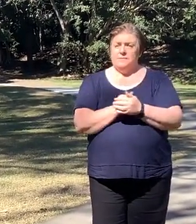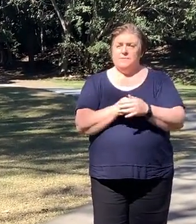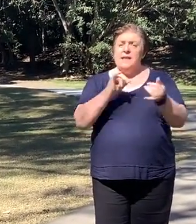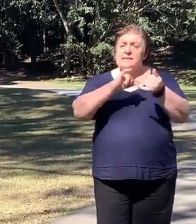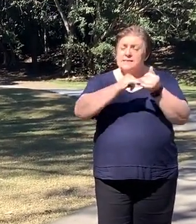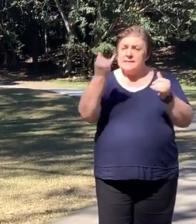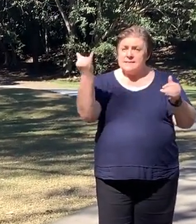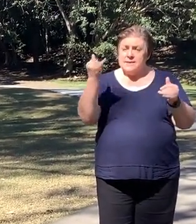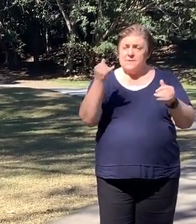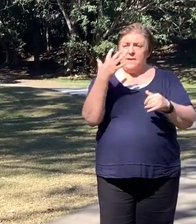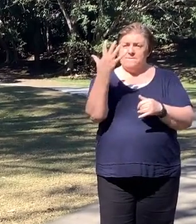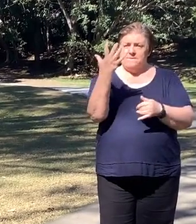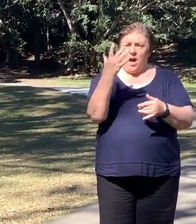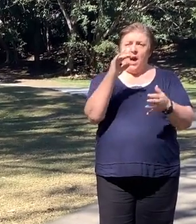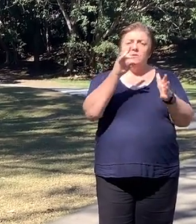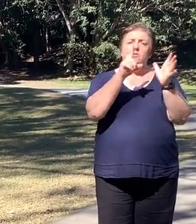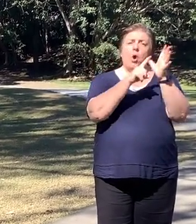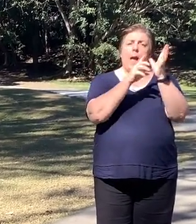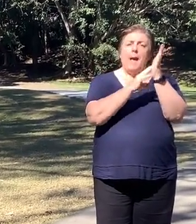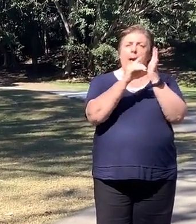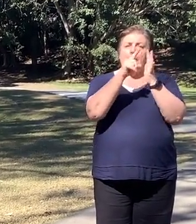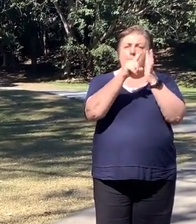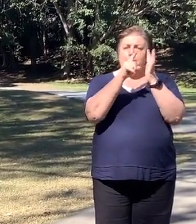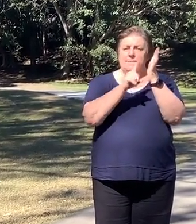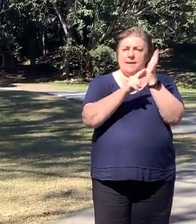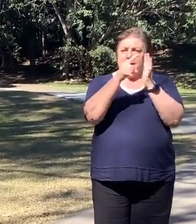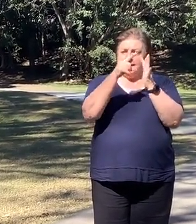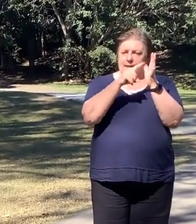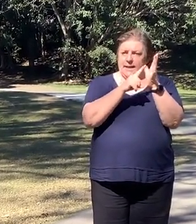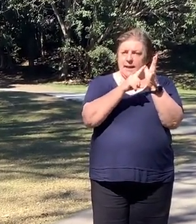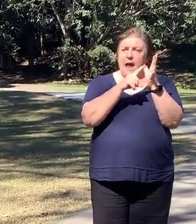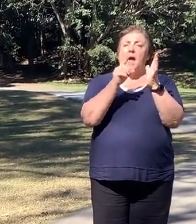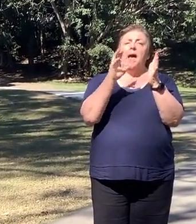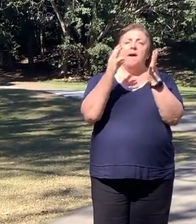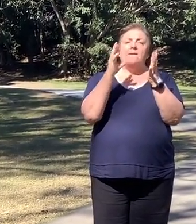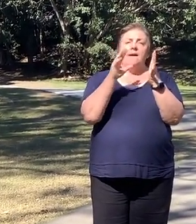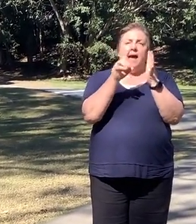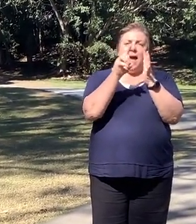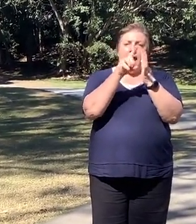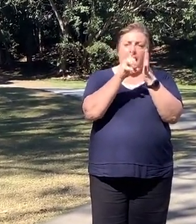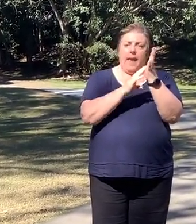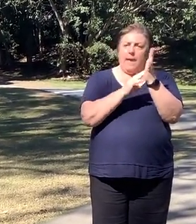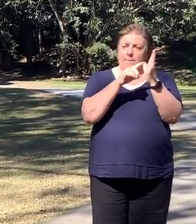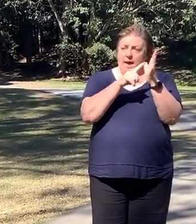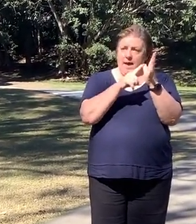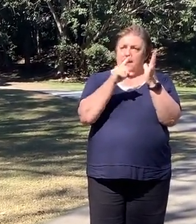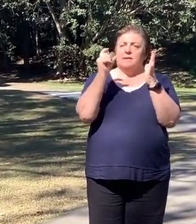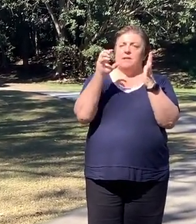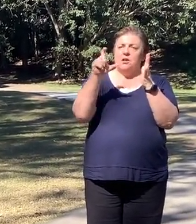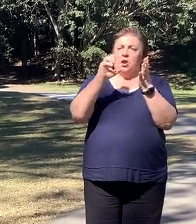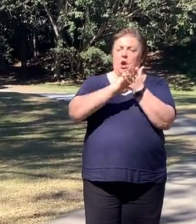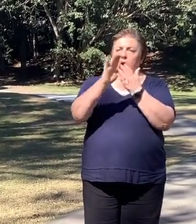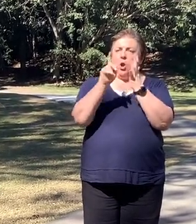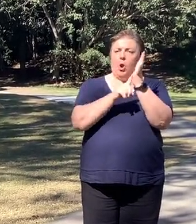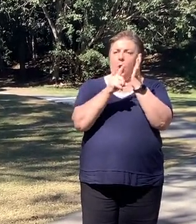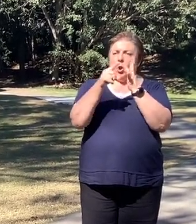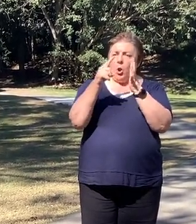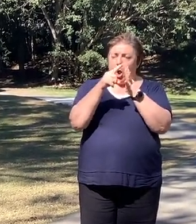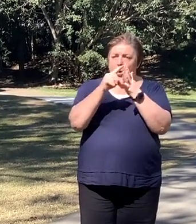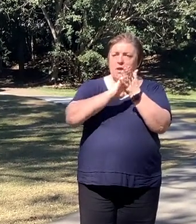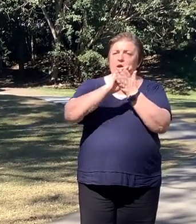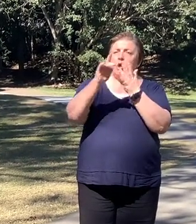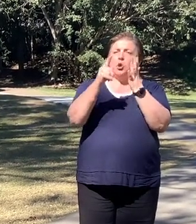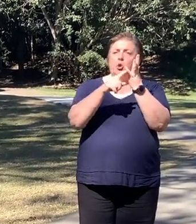silver awards, five of them going to Amelia in 5H, Emma in 5M, Chloe in 5J, Hugh in